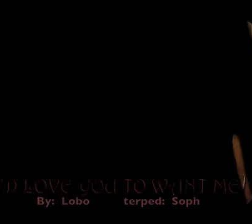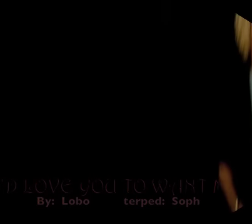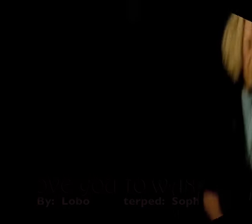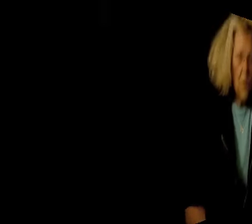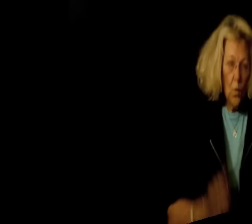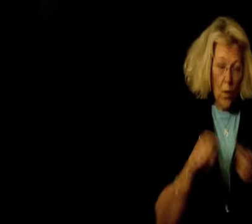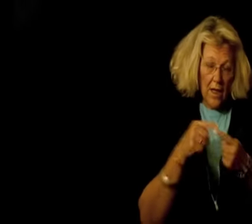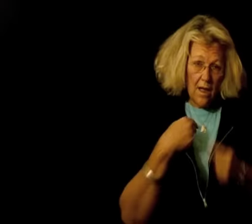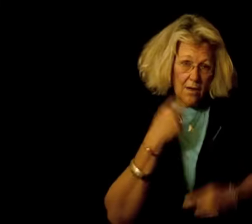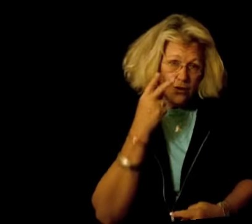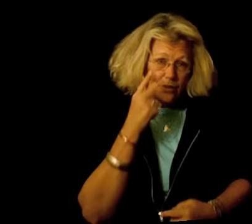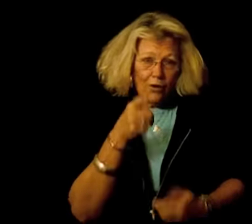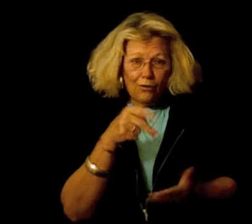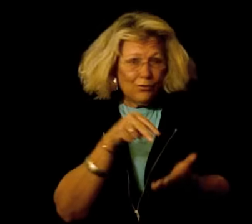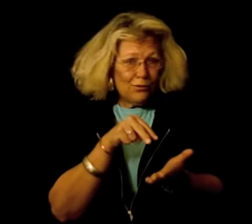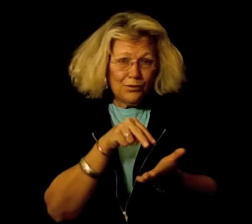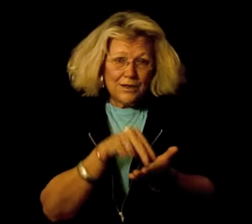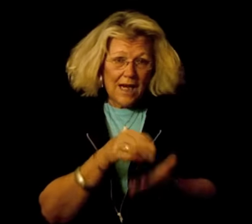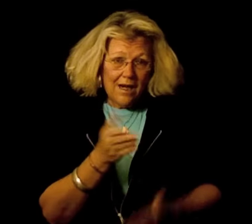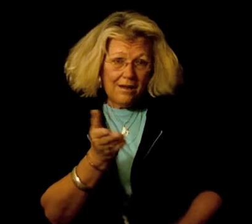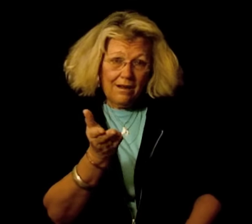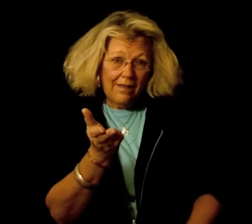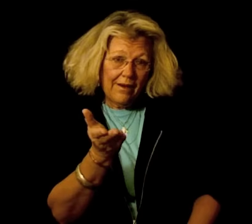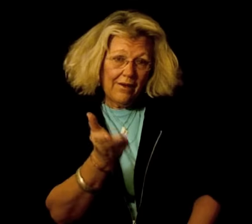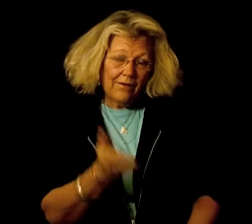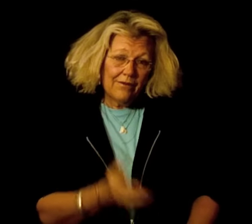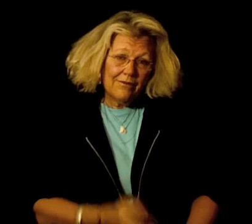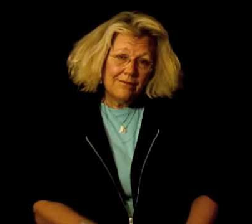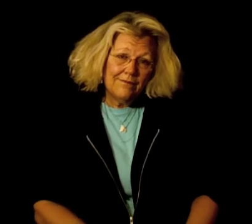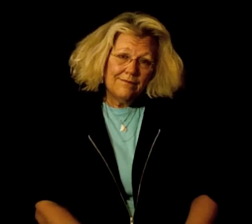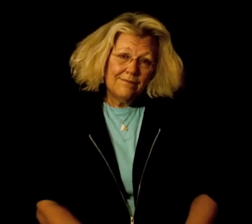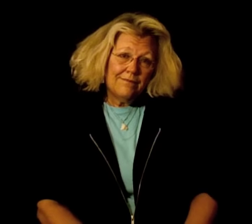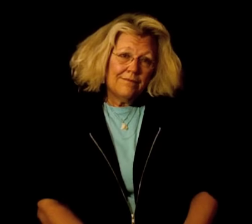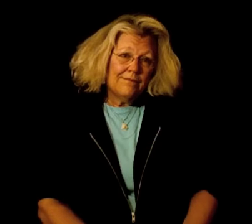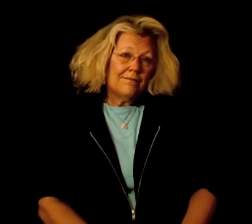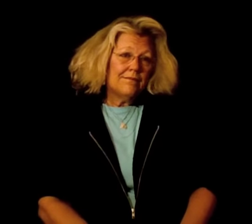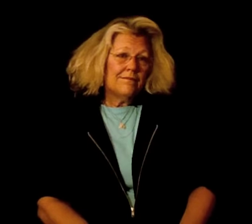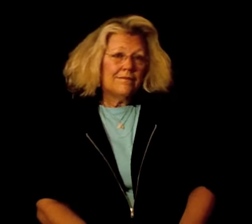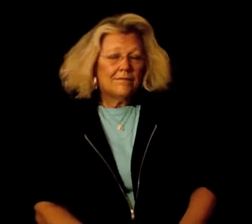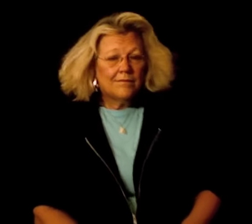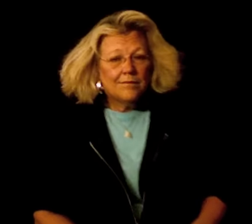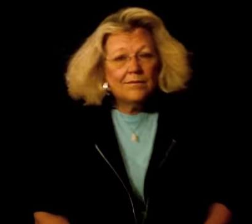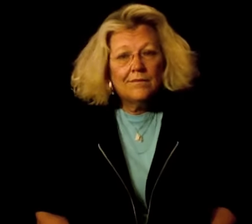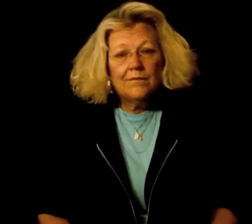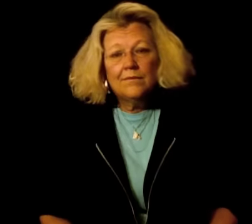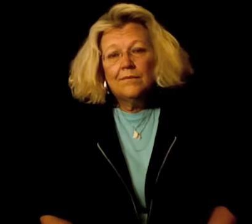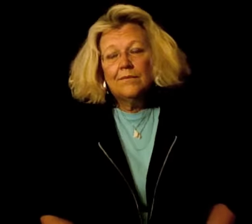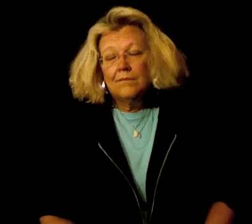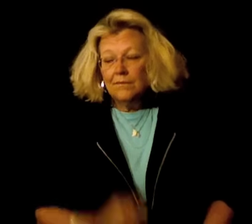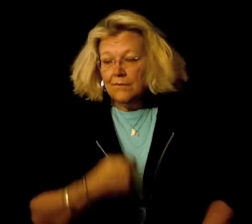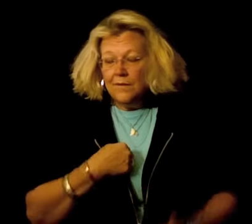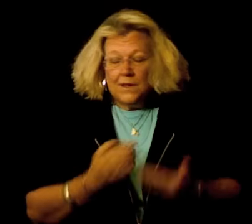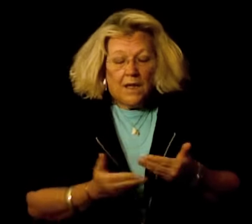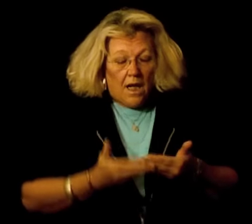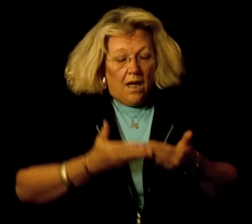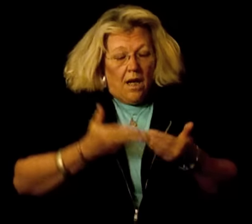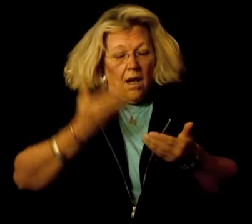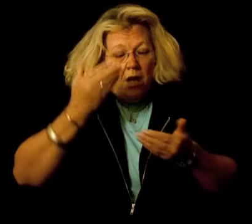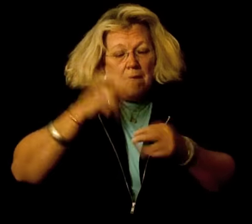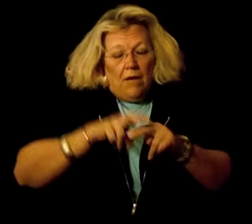When I saw you standing there, I about